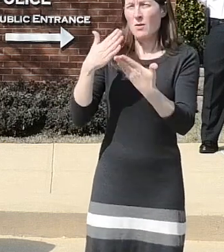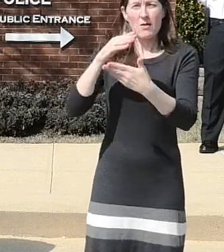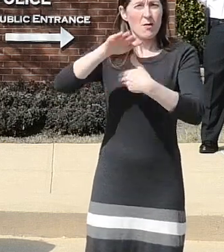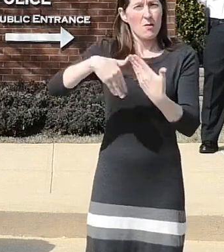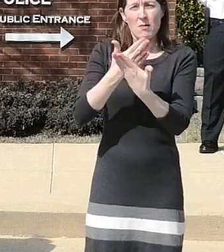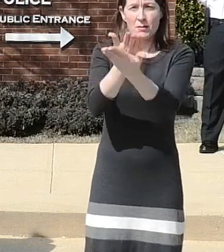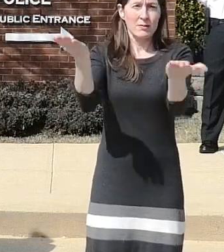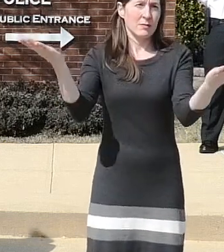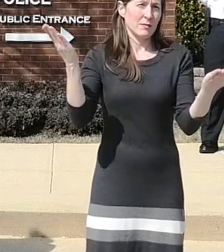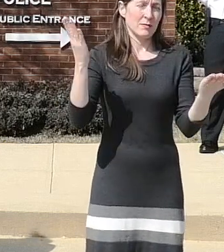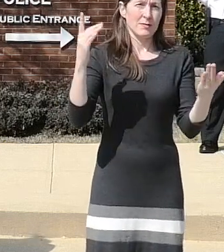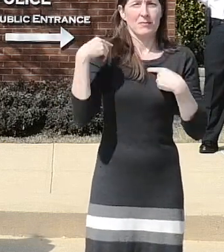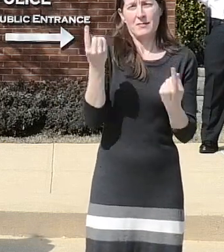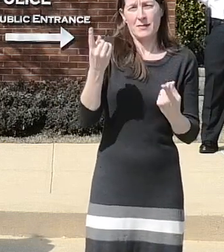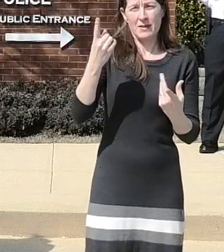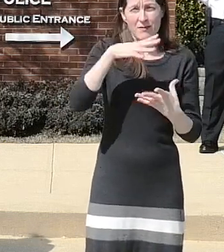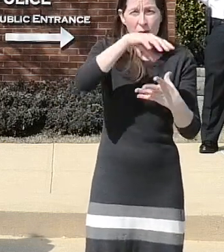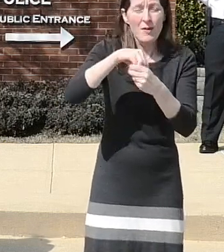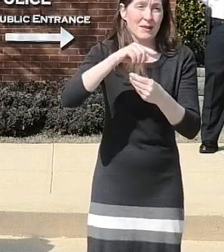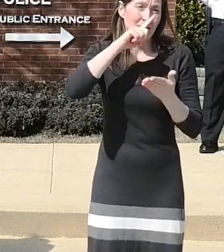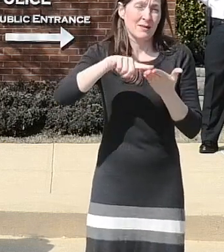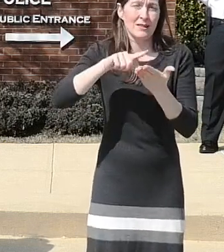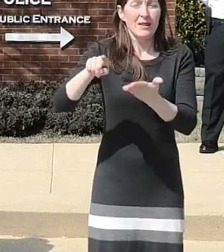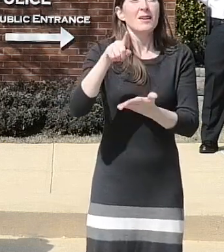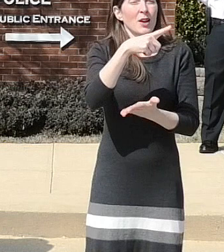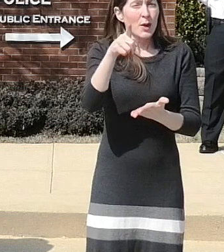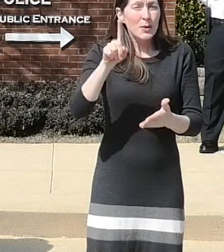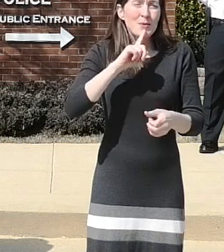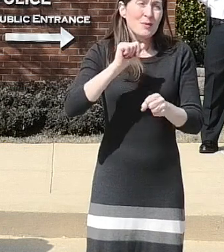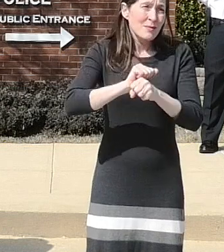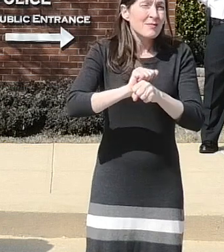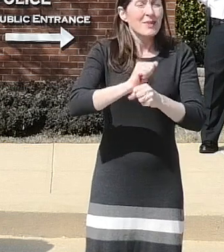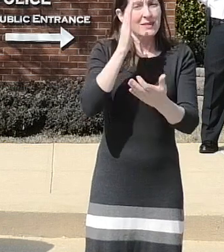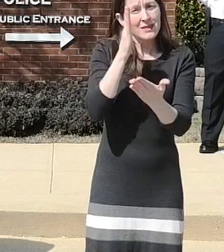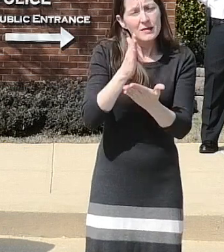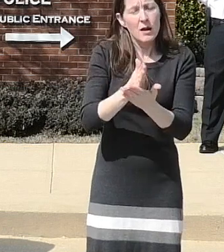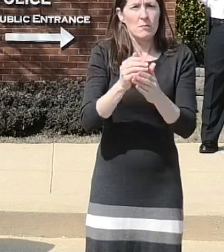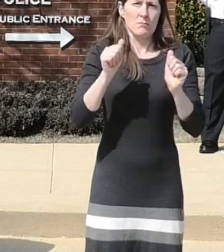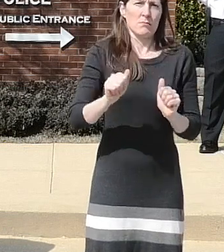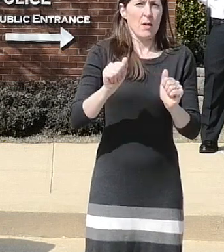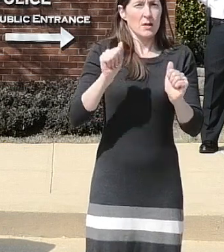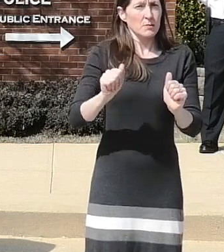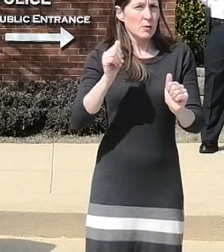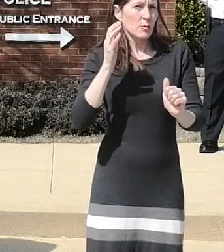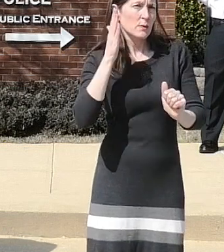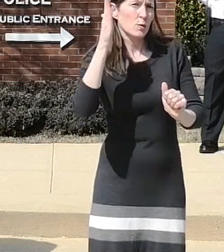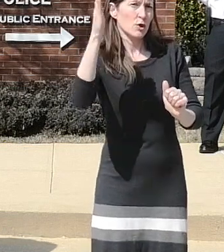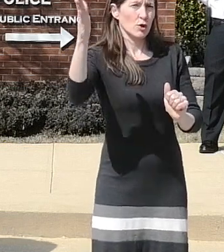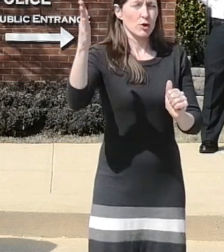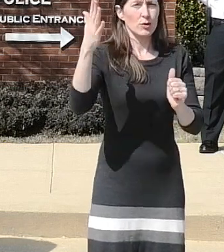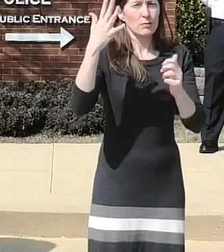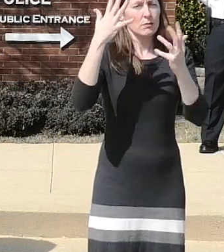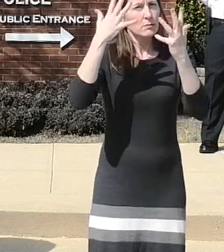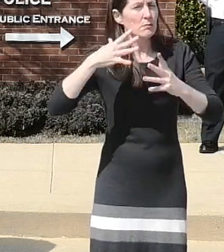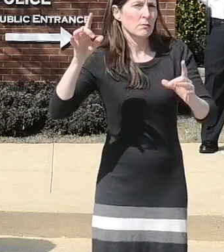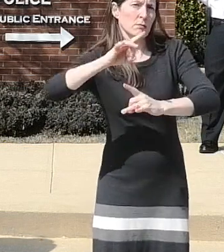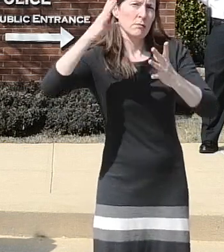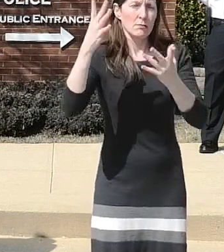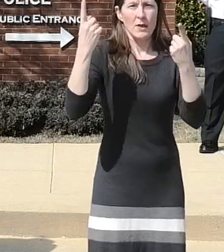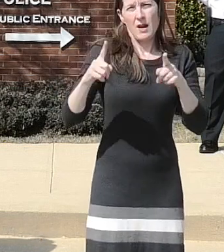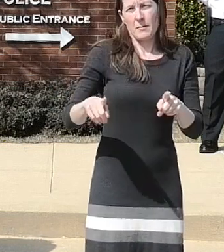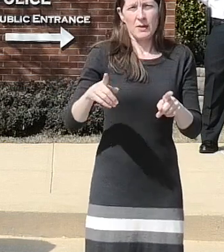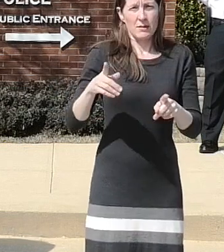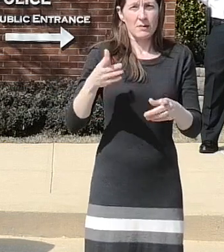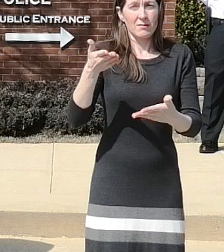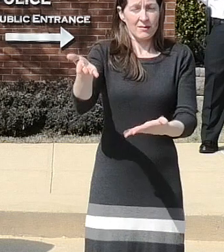you have stopped potential future tragedies us we're one step closer to holding those